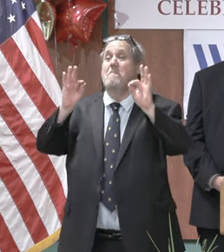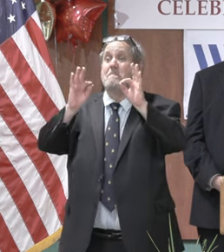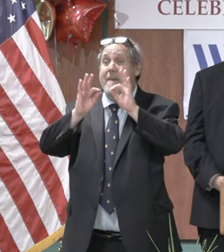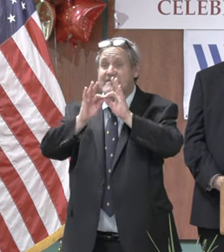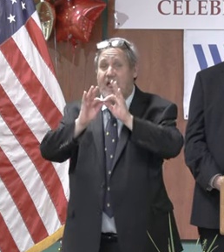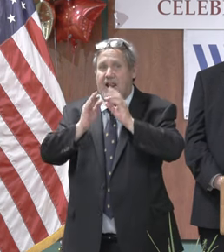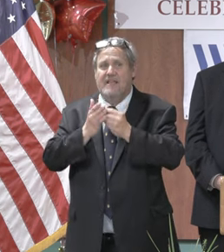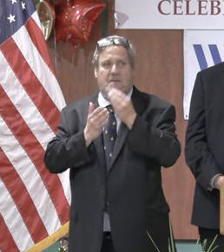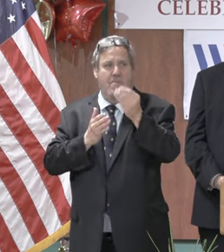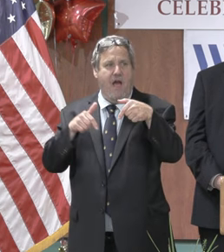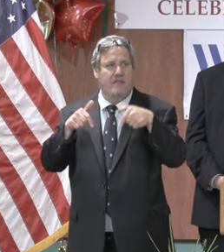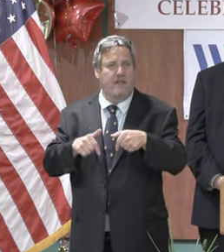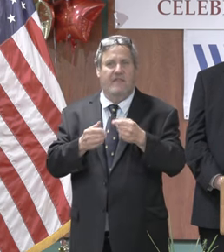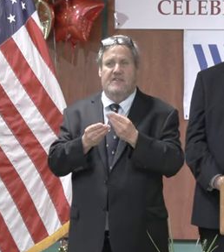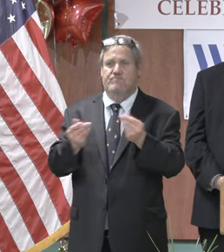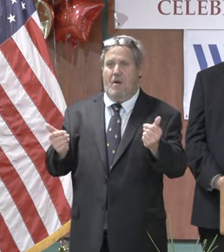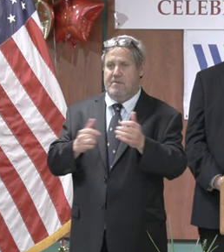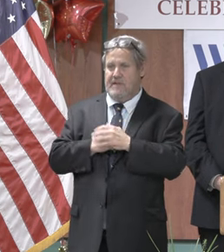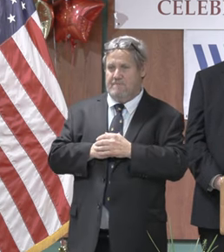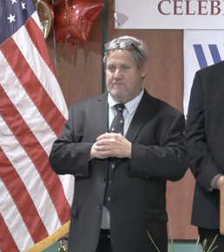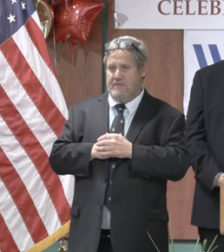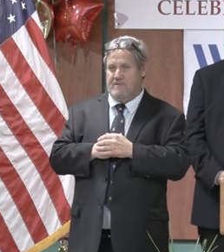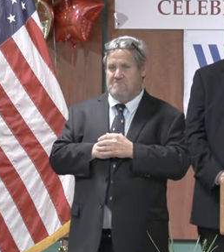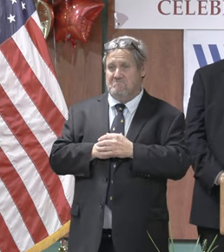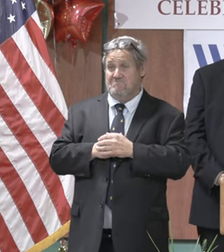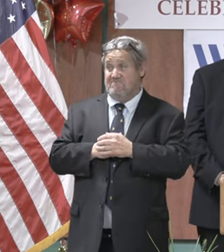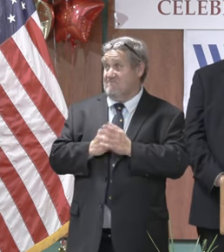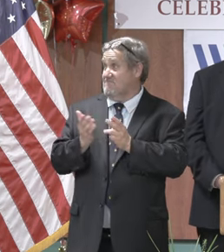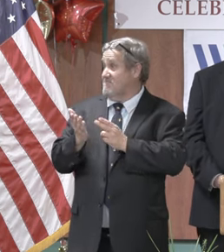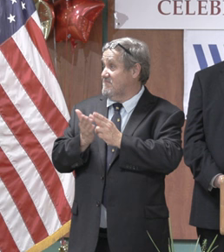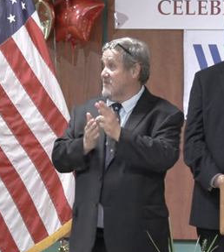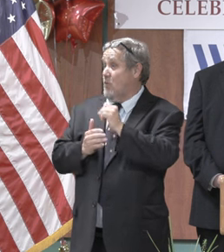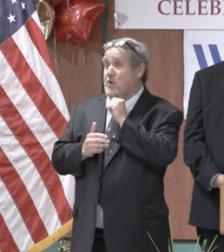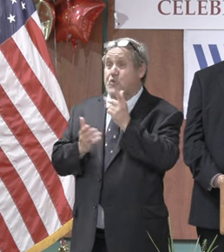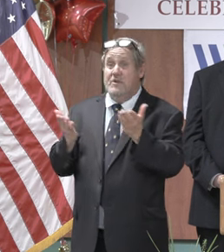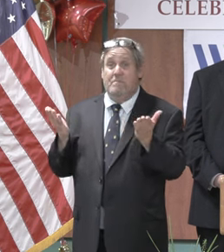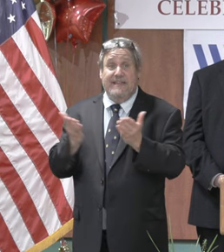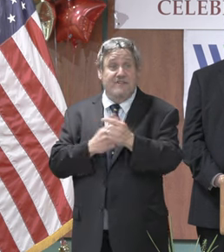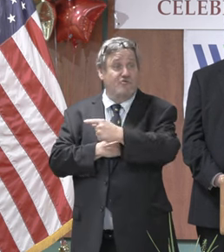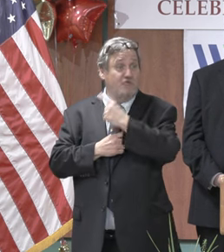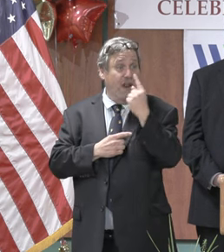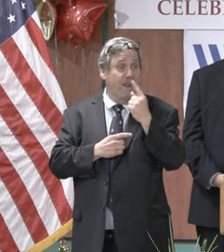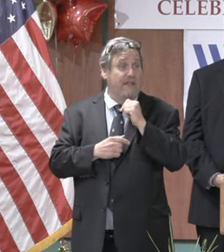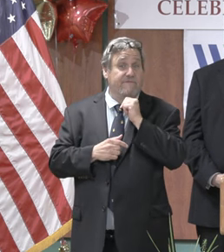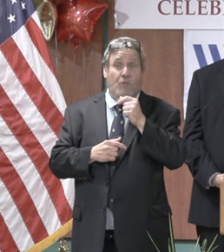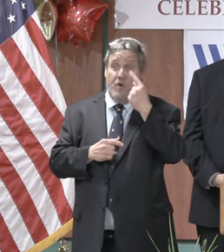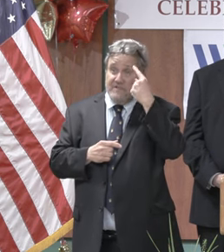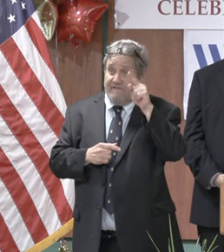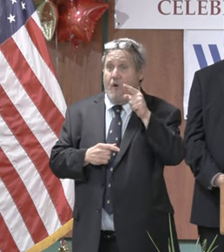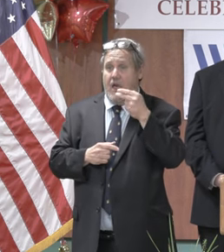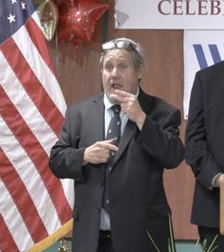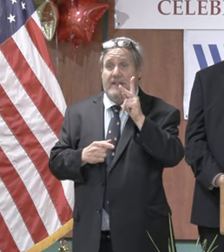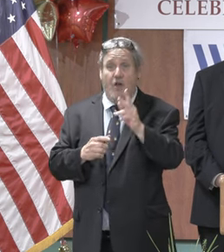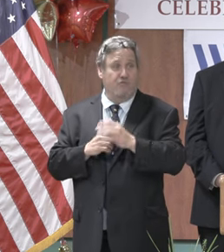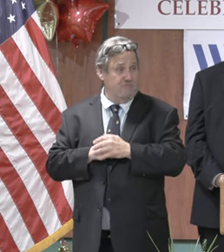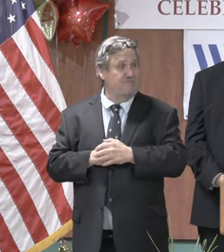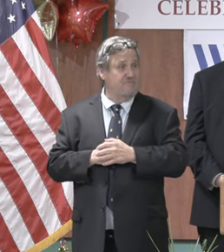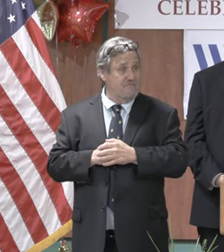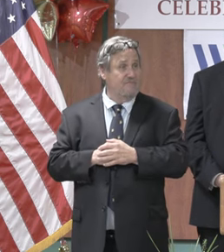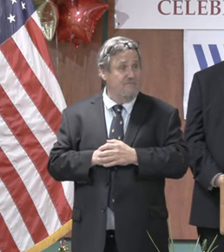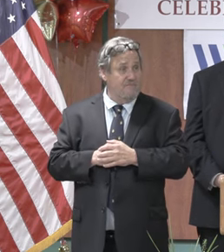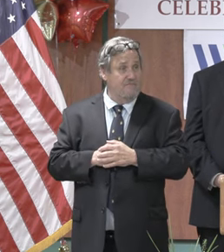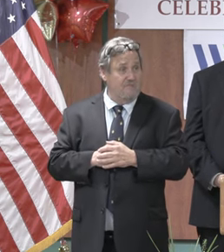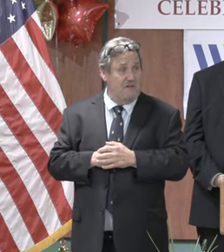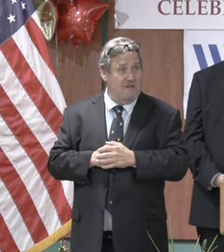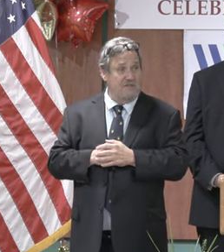and just for those of you who may not know helen keller was instrumental in helping nehd acquire this